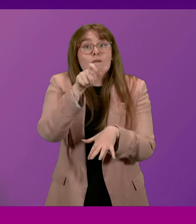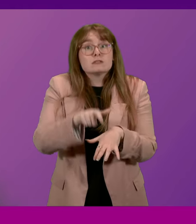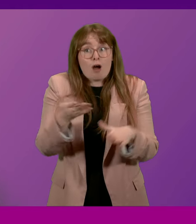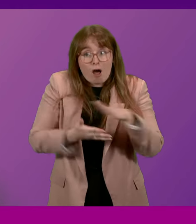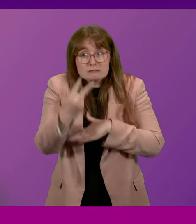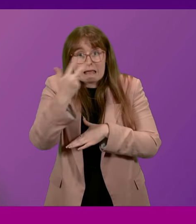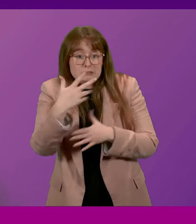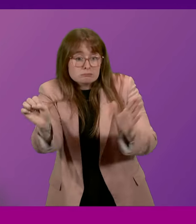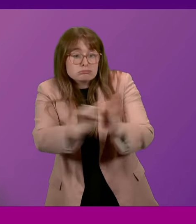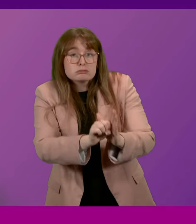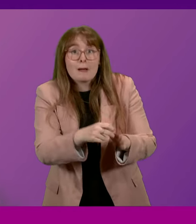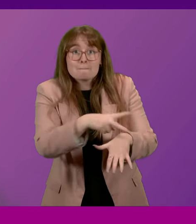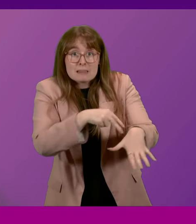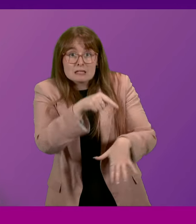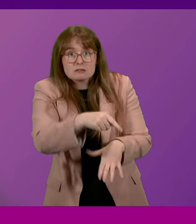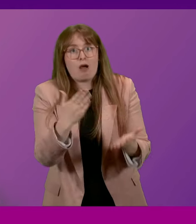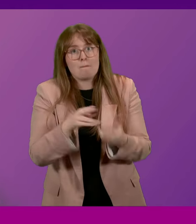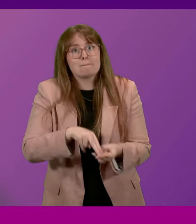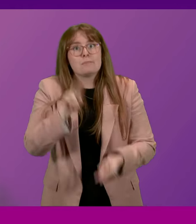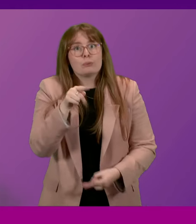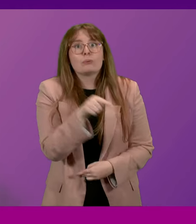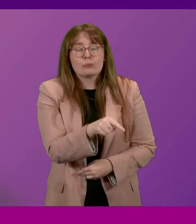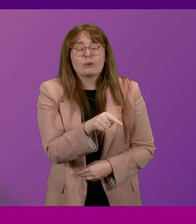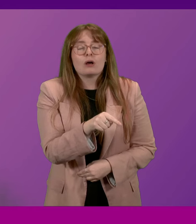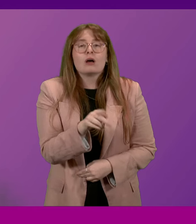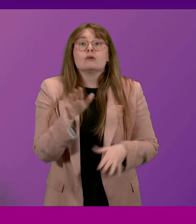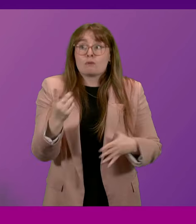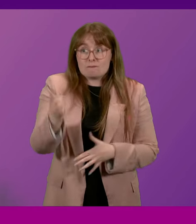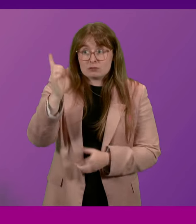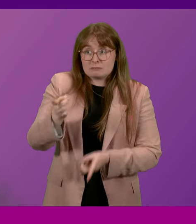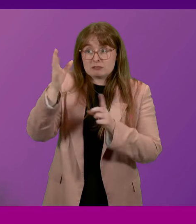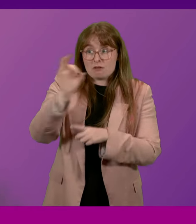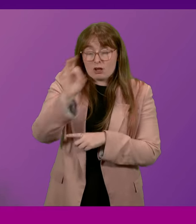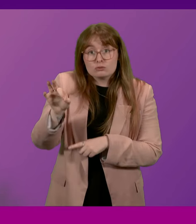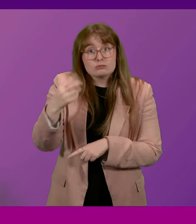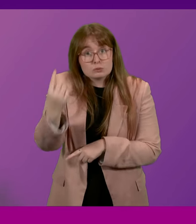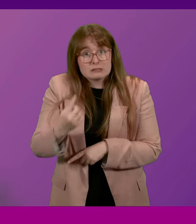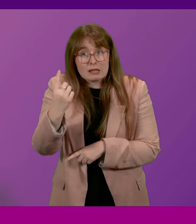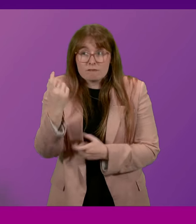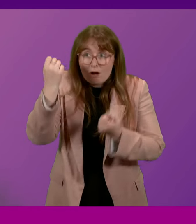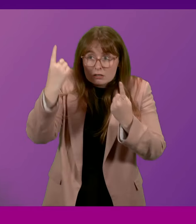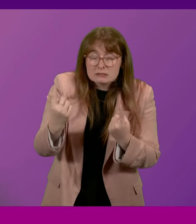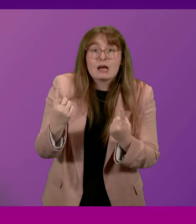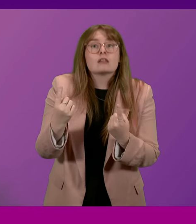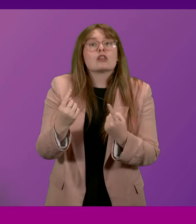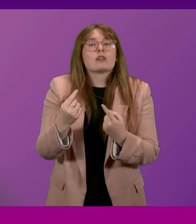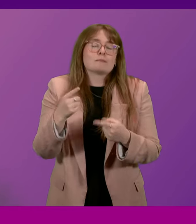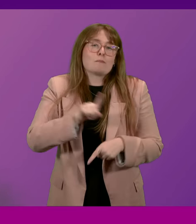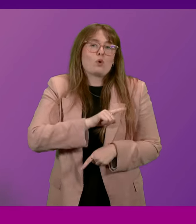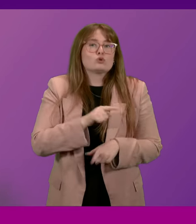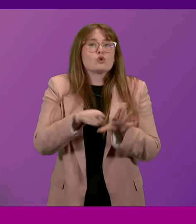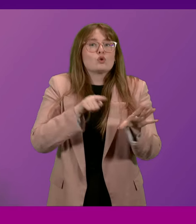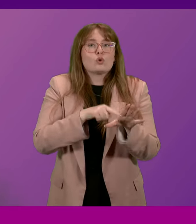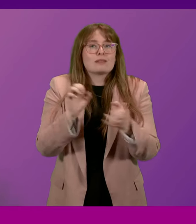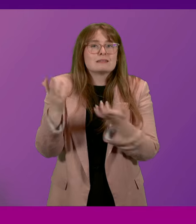-18s is on the increase. So does the First Minister firstly acknowledge that cuts to youth services could have